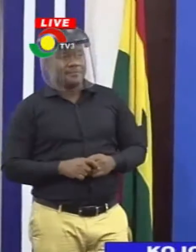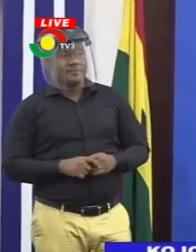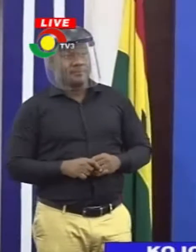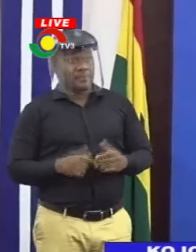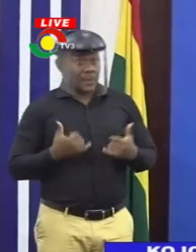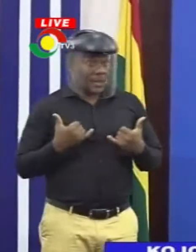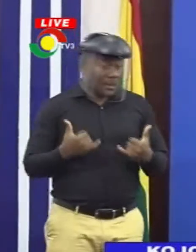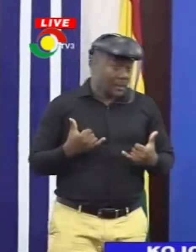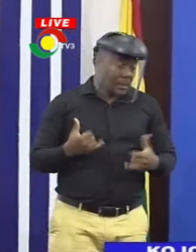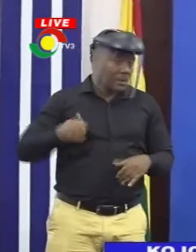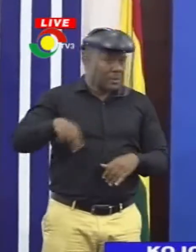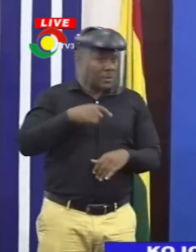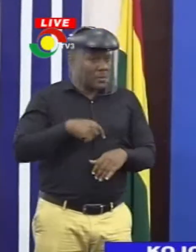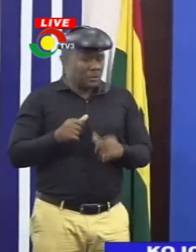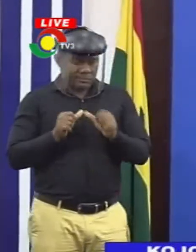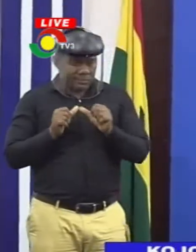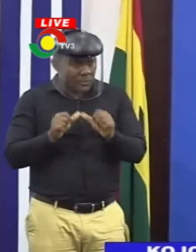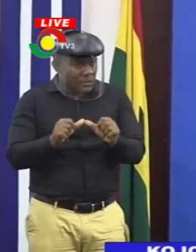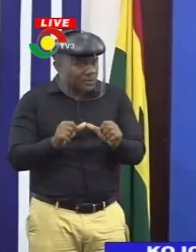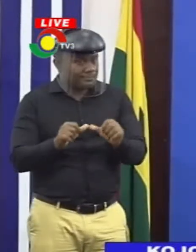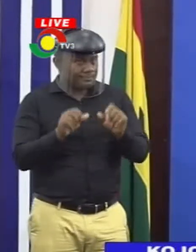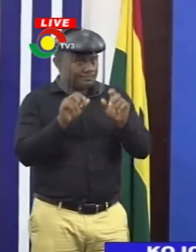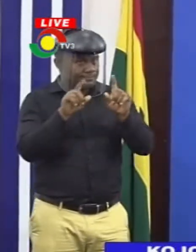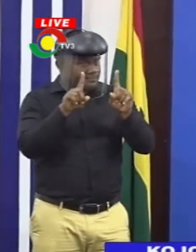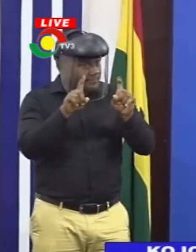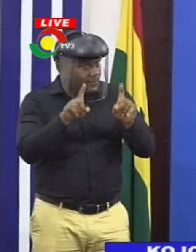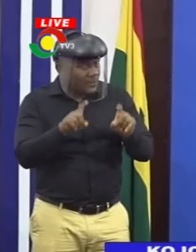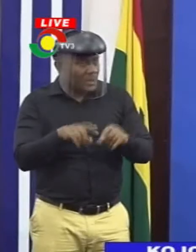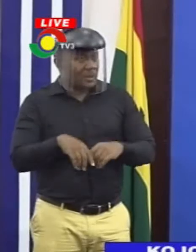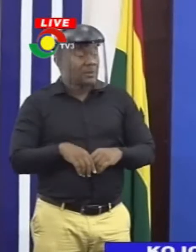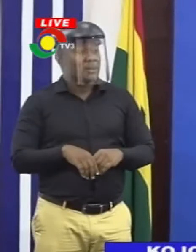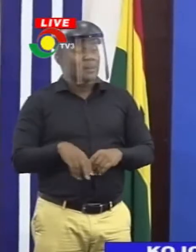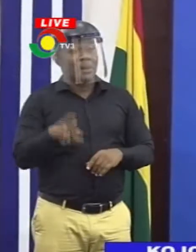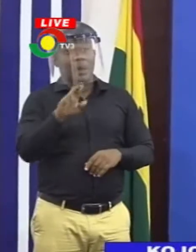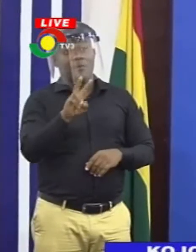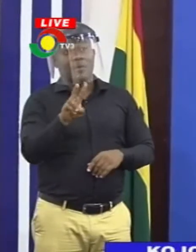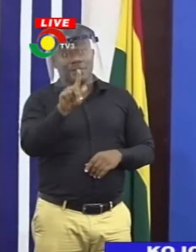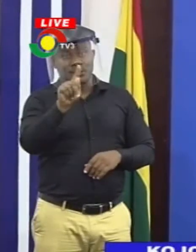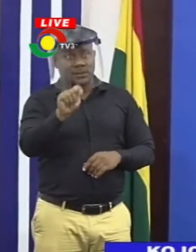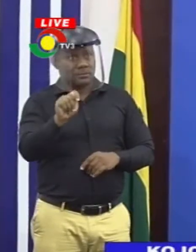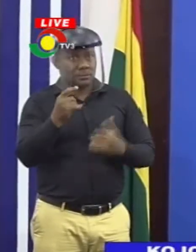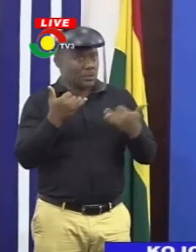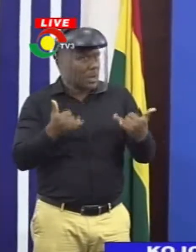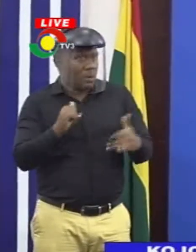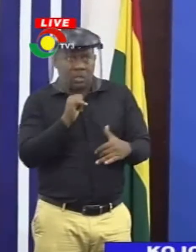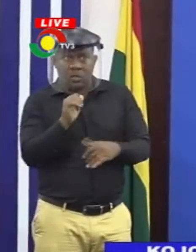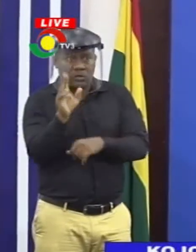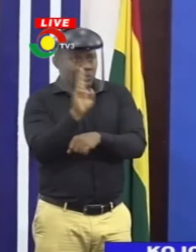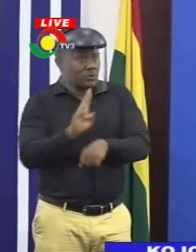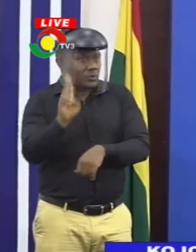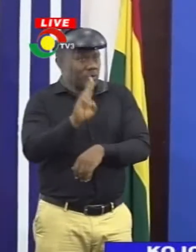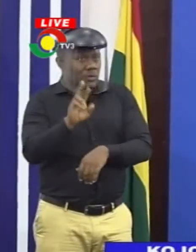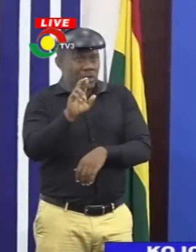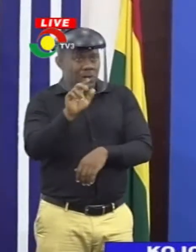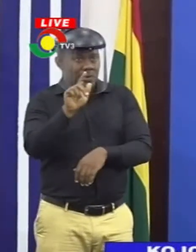Currently, we continue testing RDTs. Officially, we are not using any RDTs yet. But I'm sure as soon